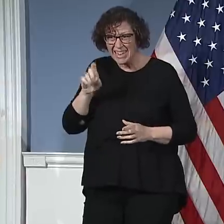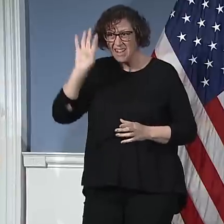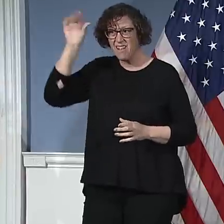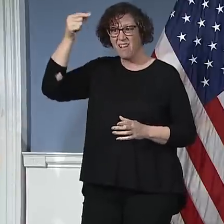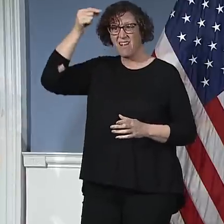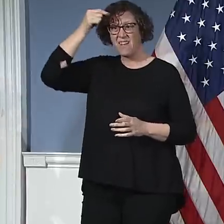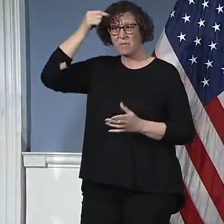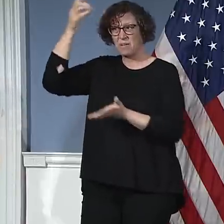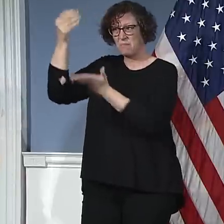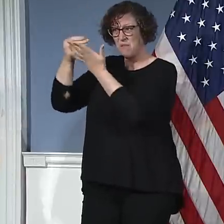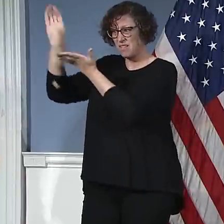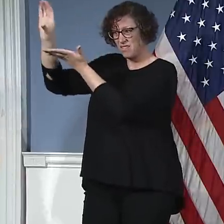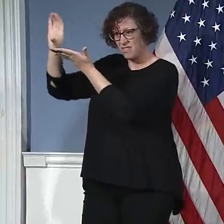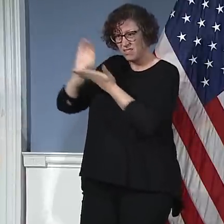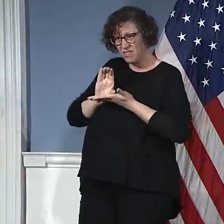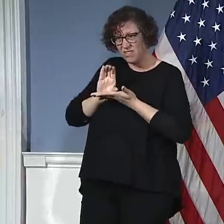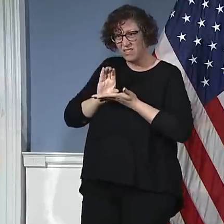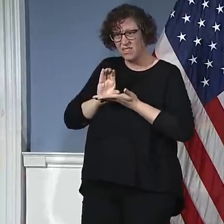save human lives